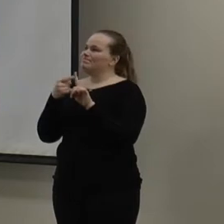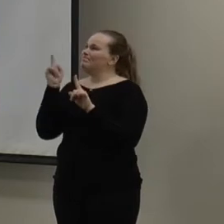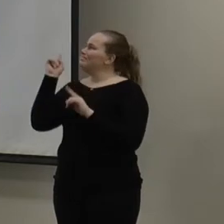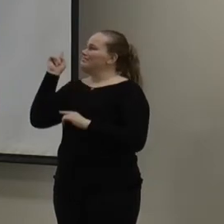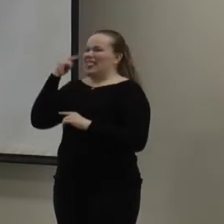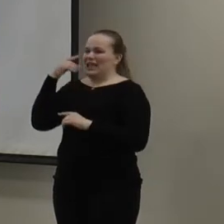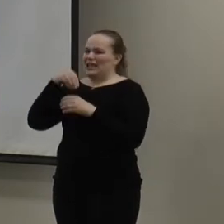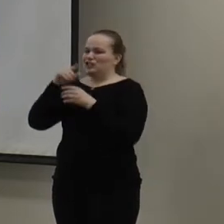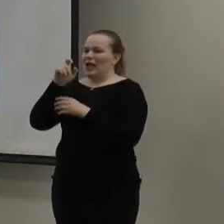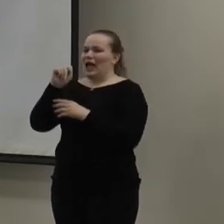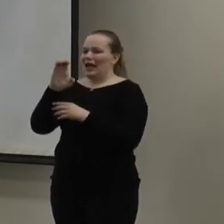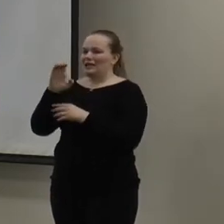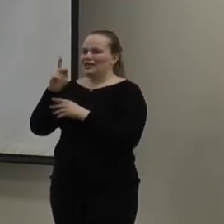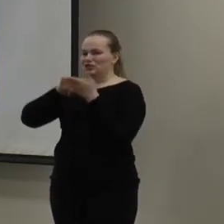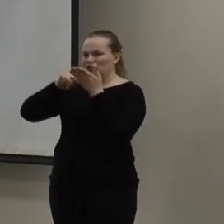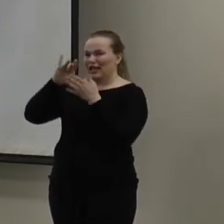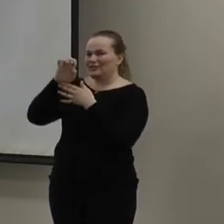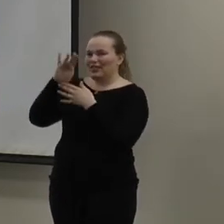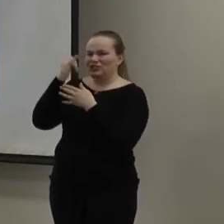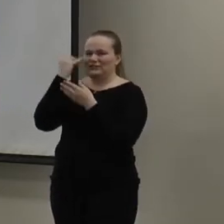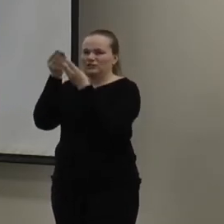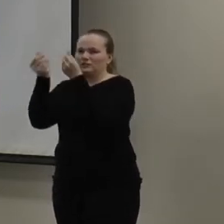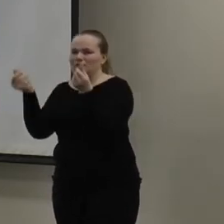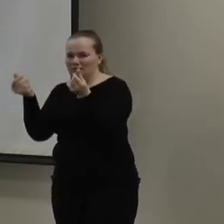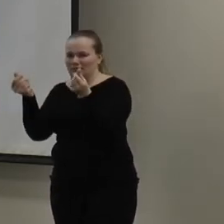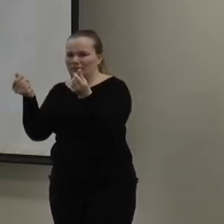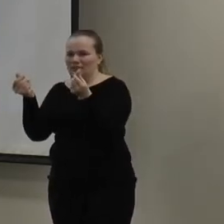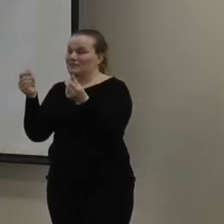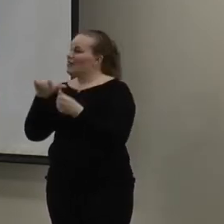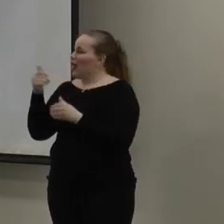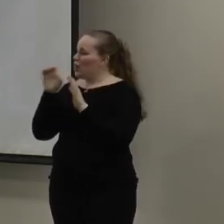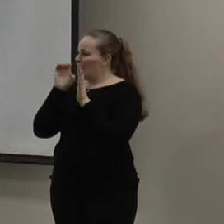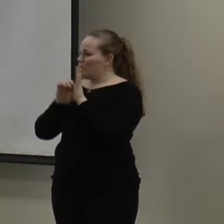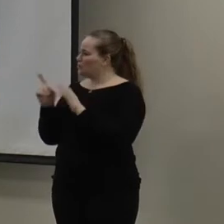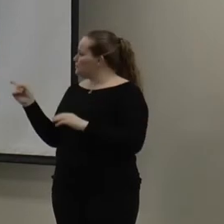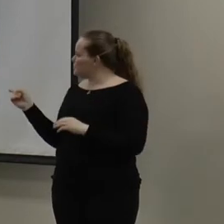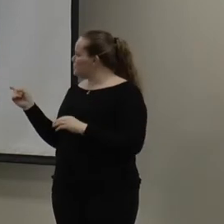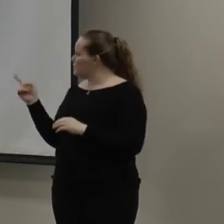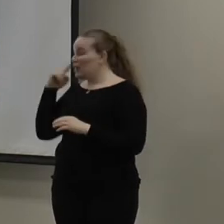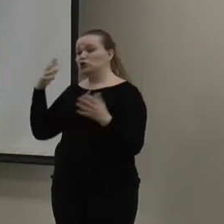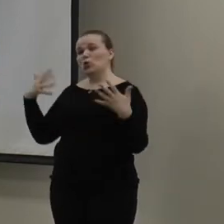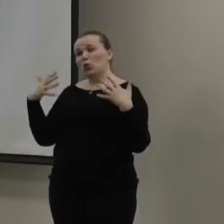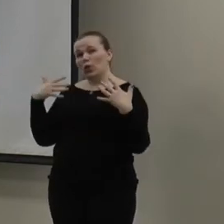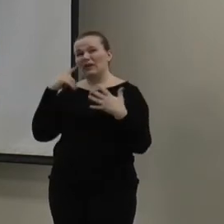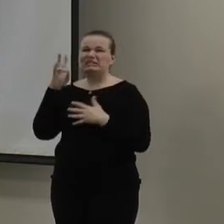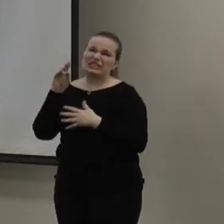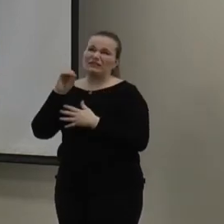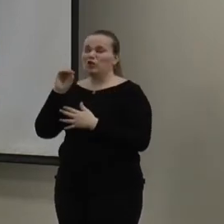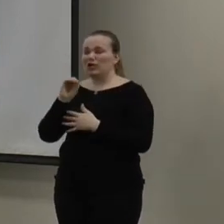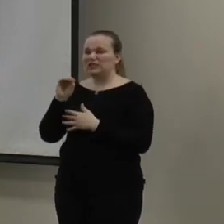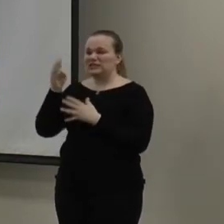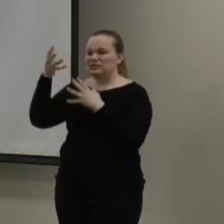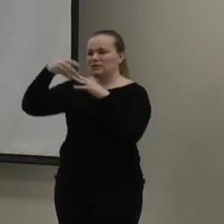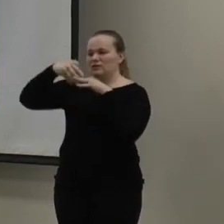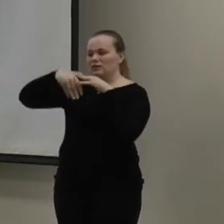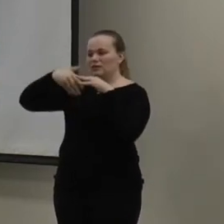up into your attic and check your insulation. And then, here in this picture, they're cooling. You have about 70 degrees coming in,